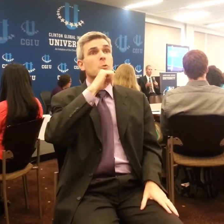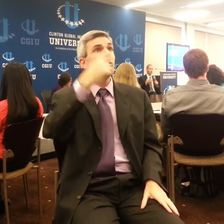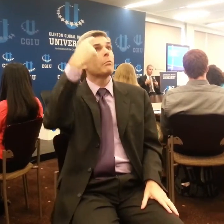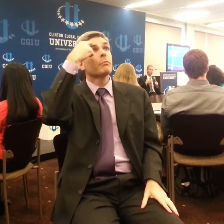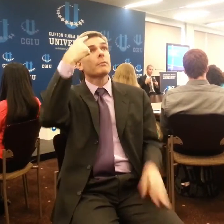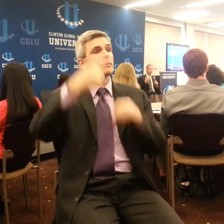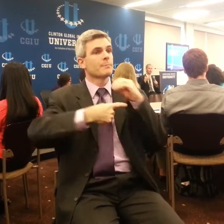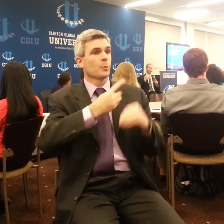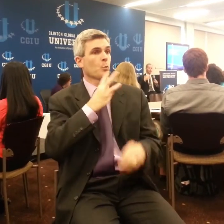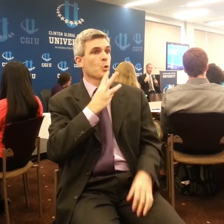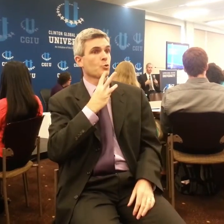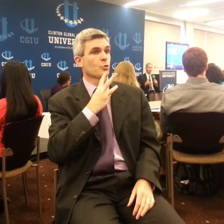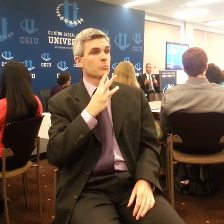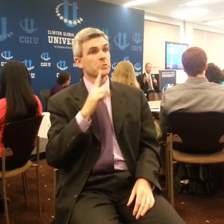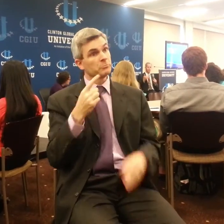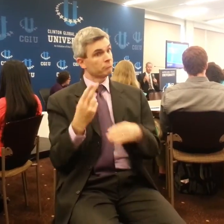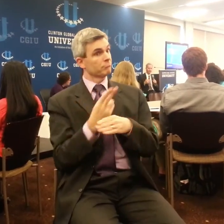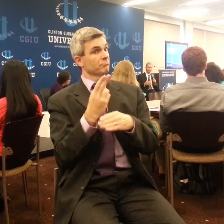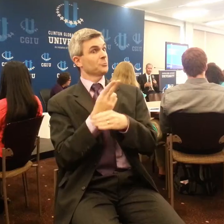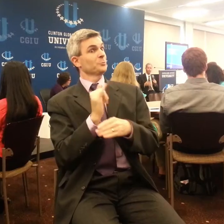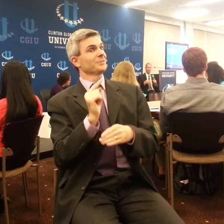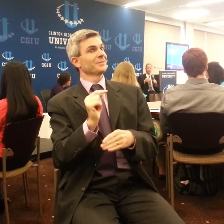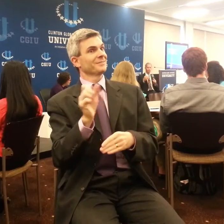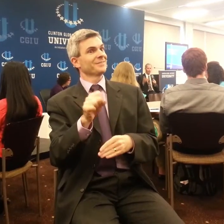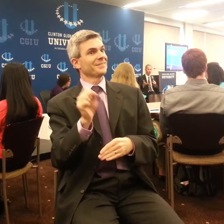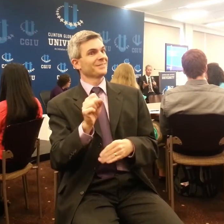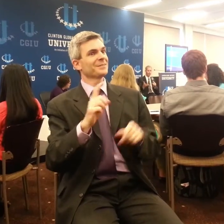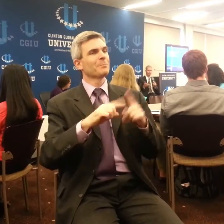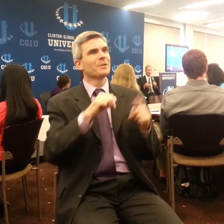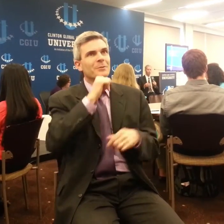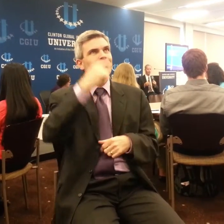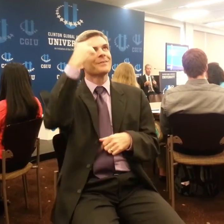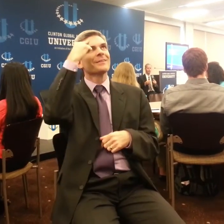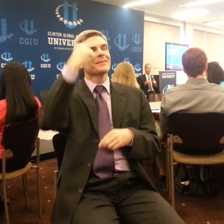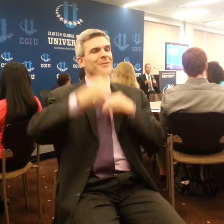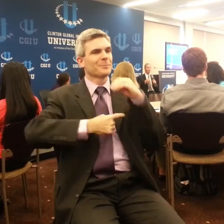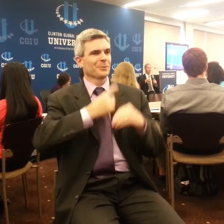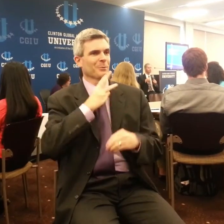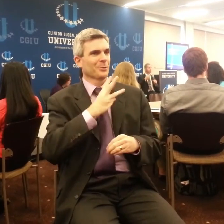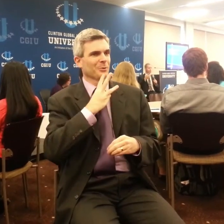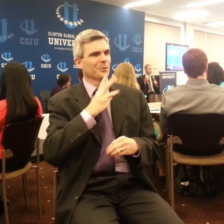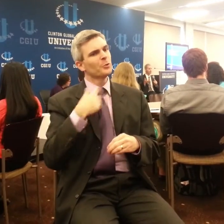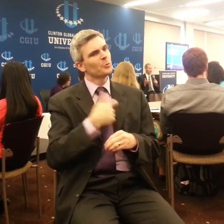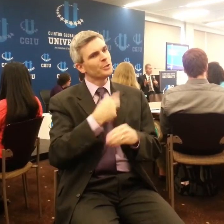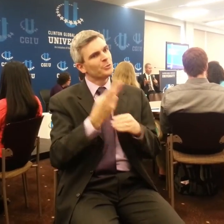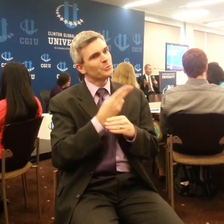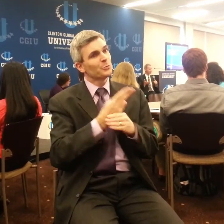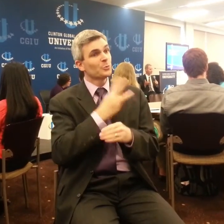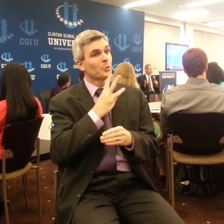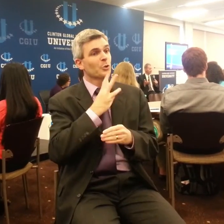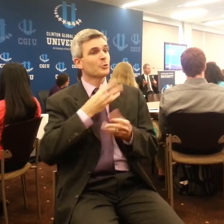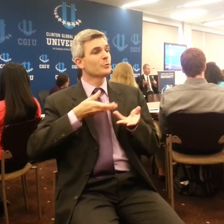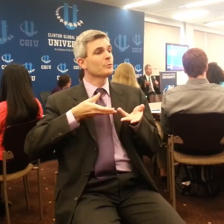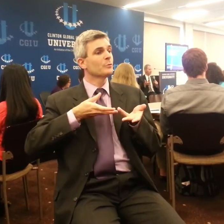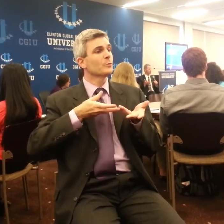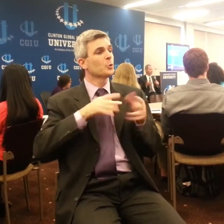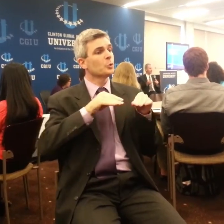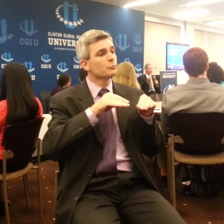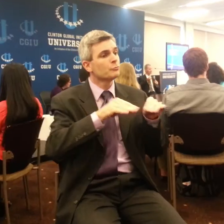water for consumption, for sanitation, for growing food, right? For producing semiconductor chips, right? Those